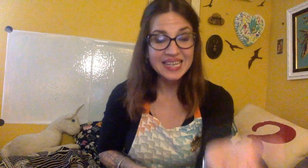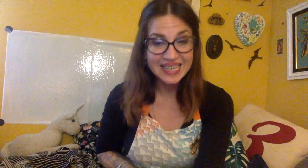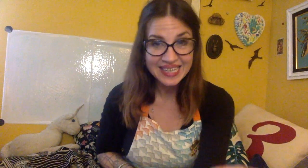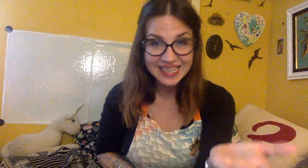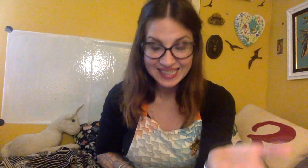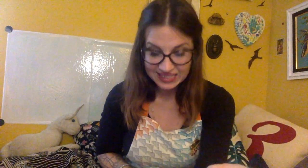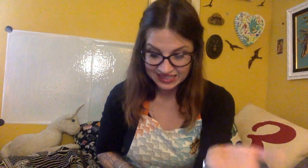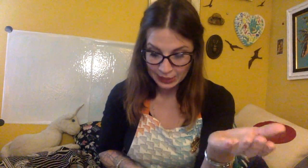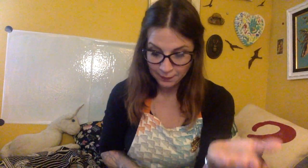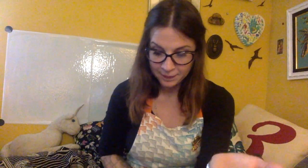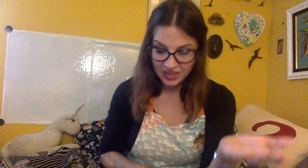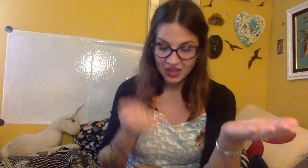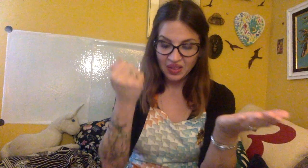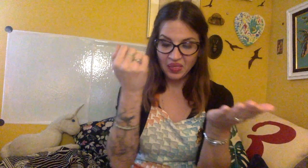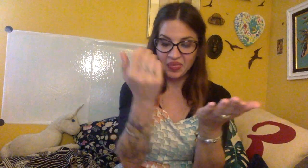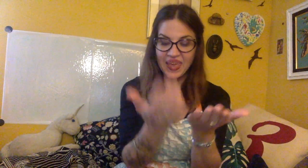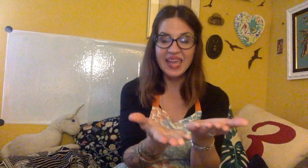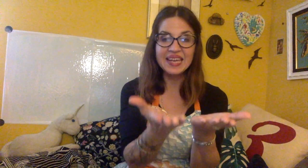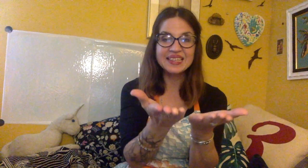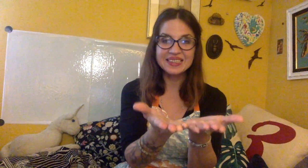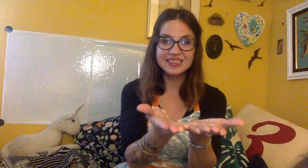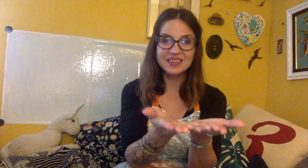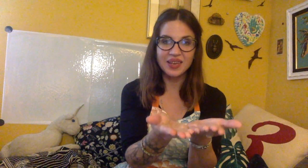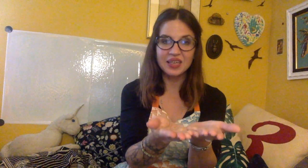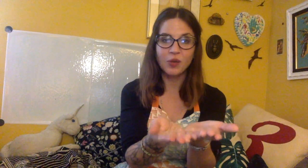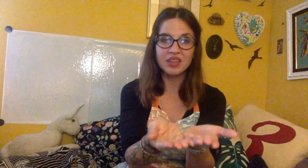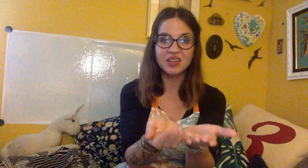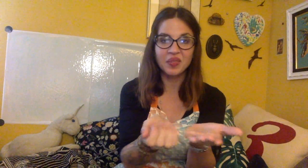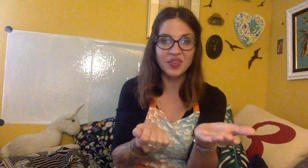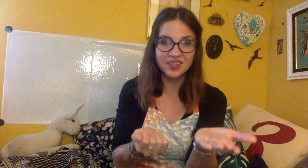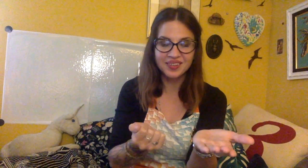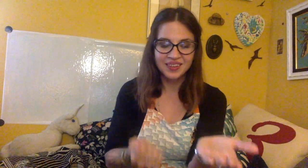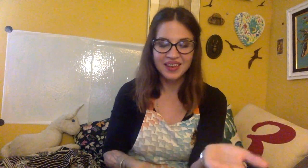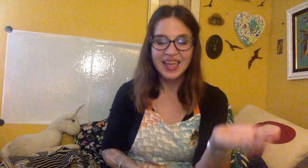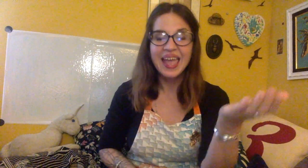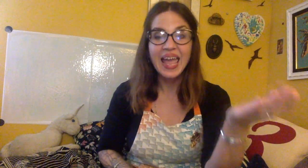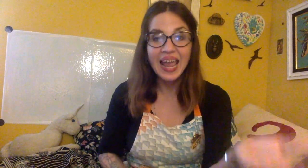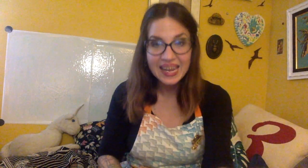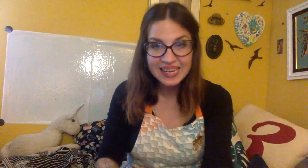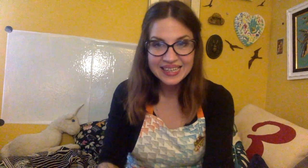In. Van. Take away the th. An.